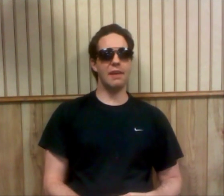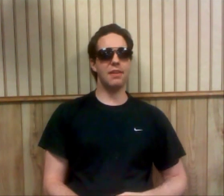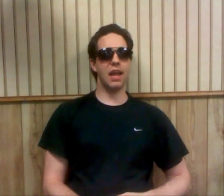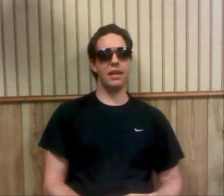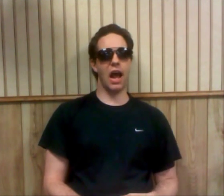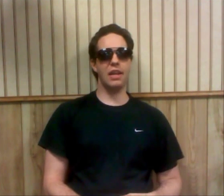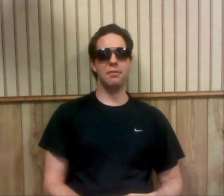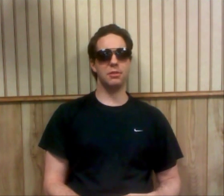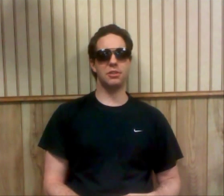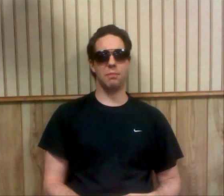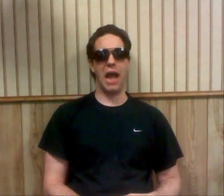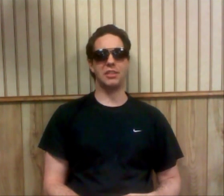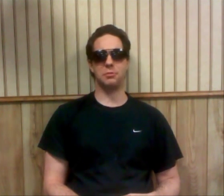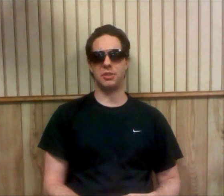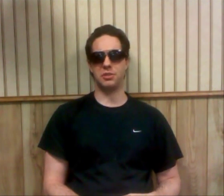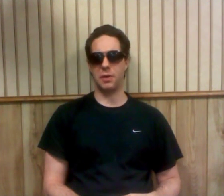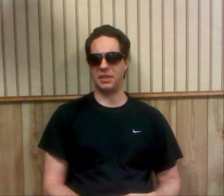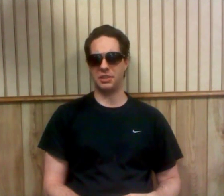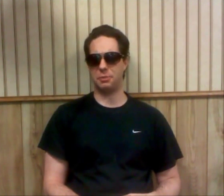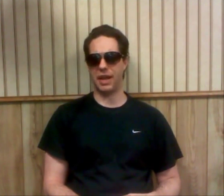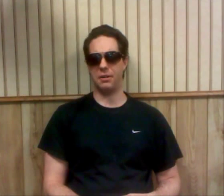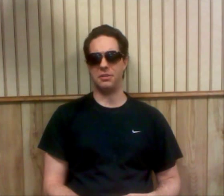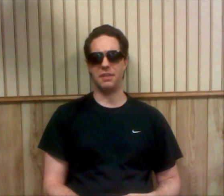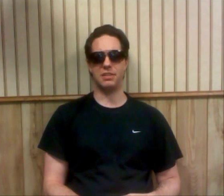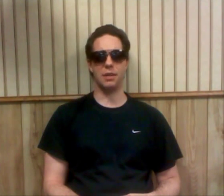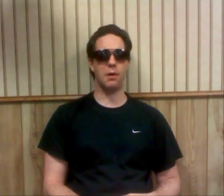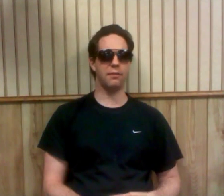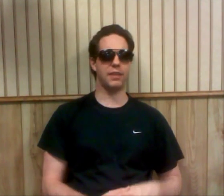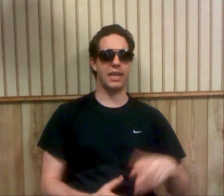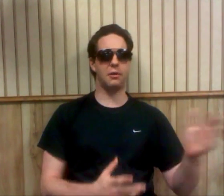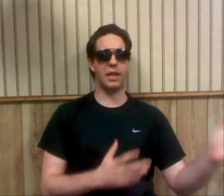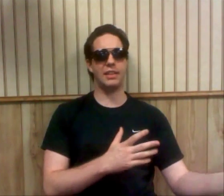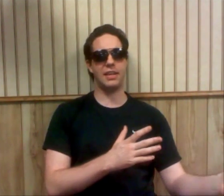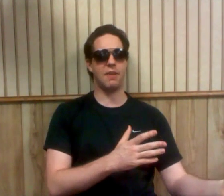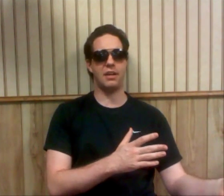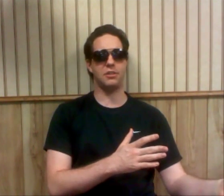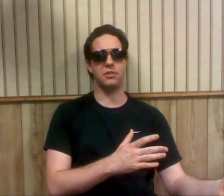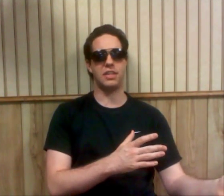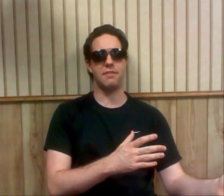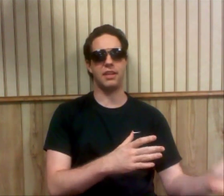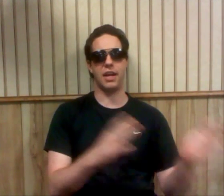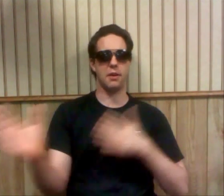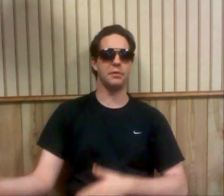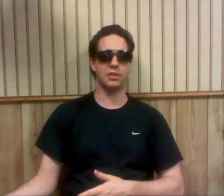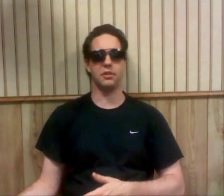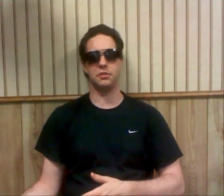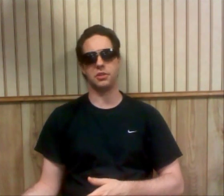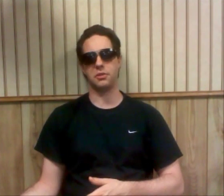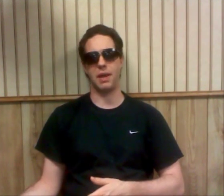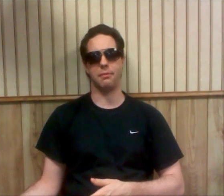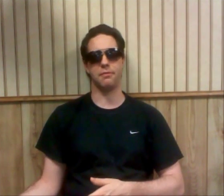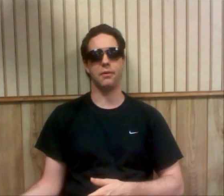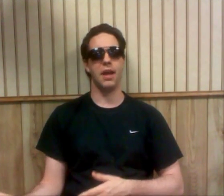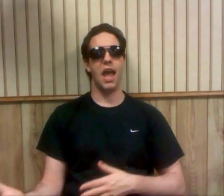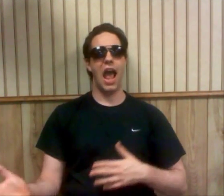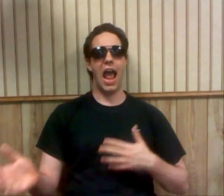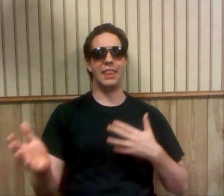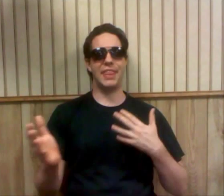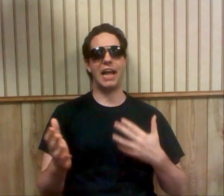And not even with just matches, but just the way things play out on TV. It's like, well, if the heel gain the advantage on TV, then I know he's going to lose at the pay-per-view. And that